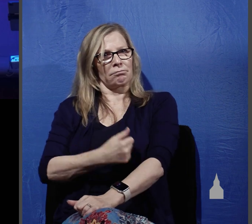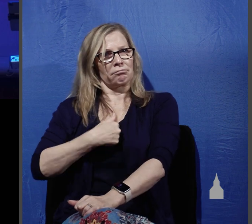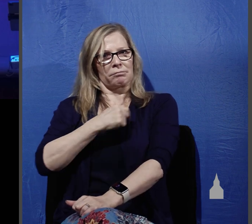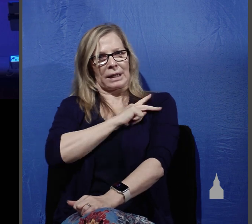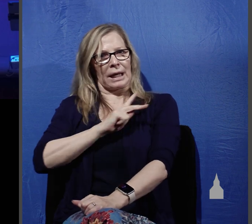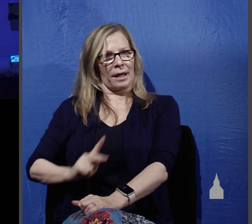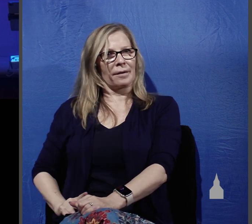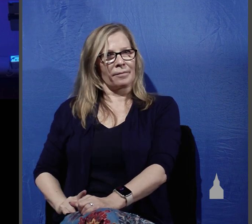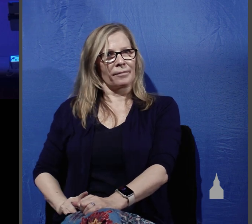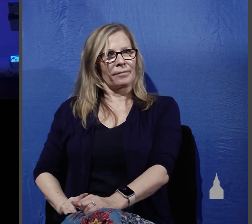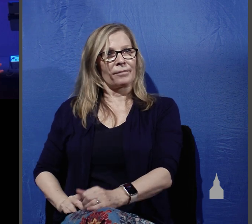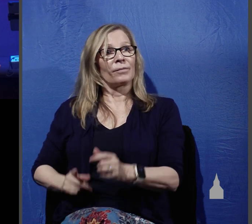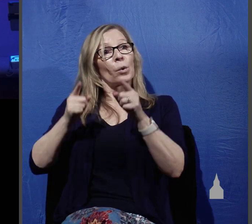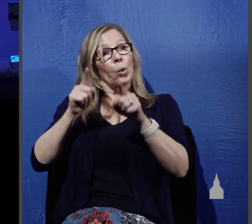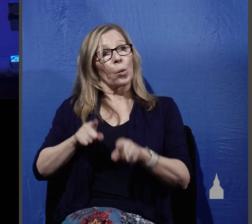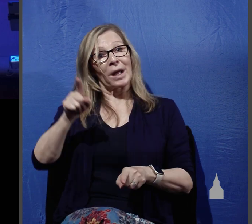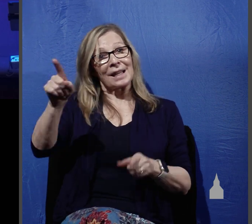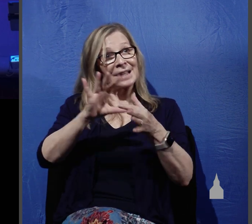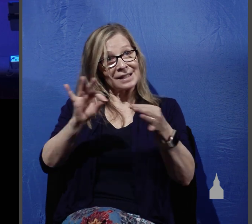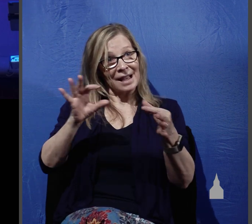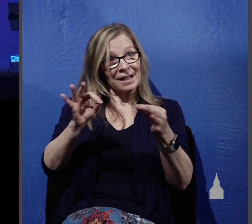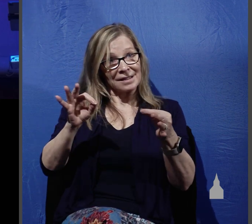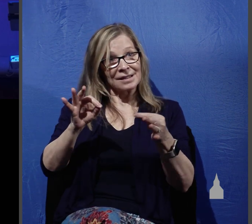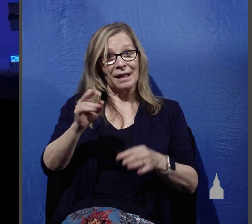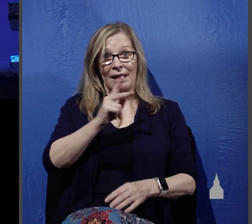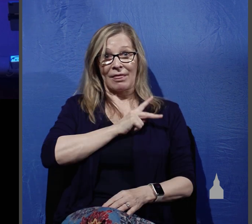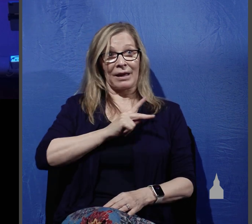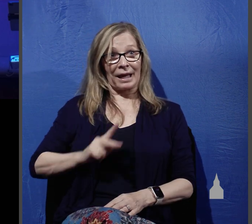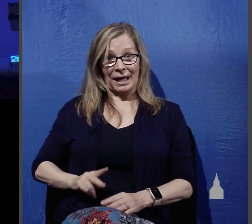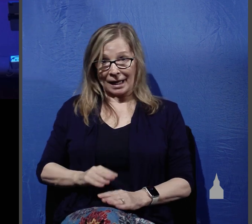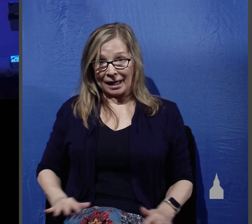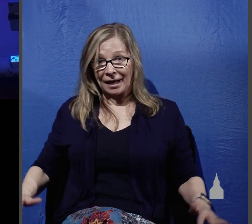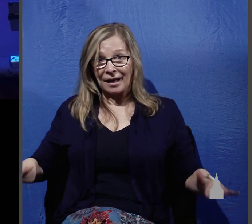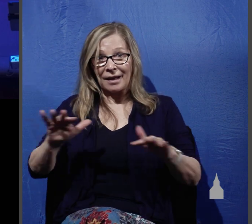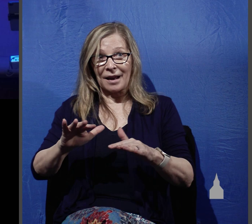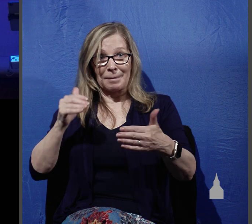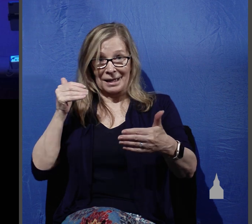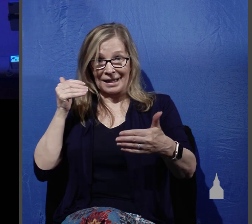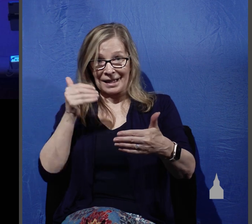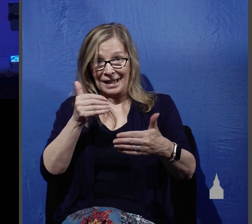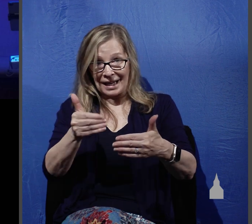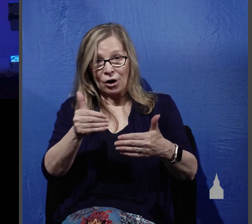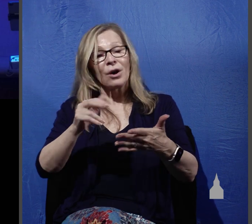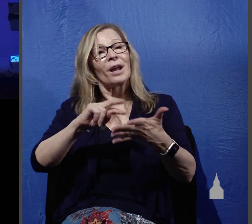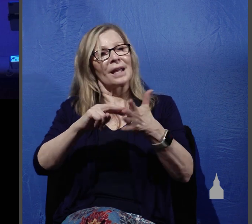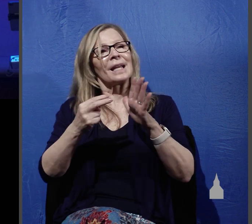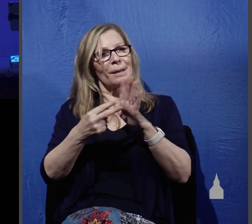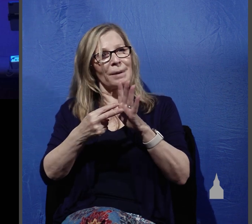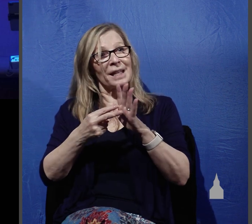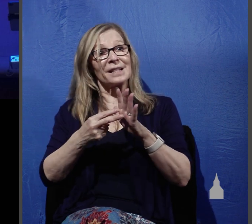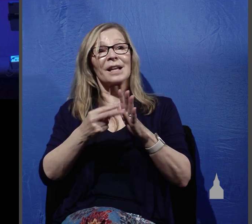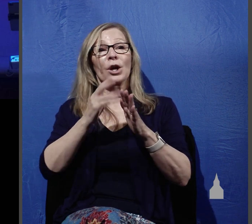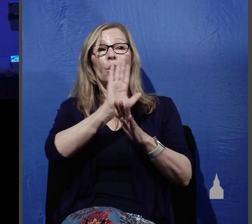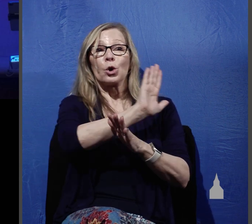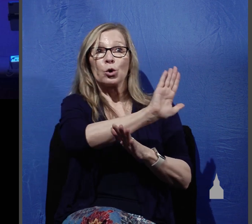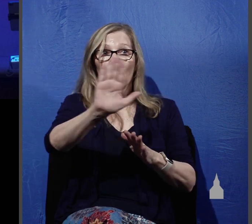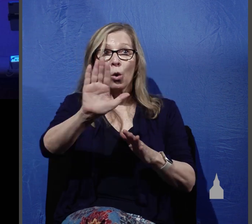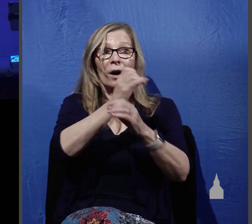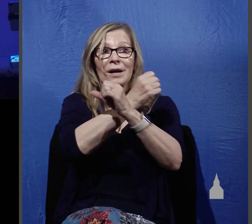the kingdom of God has come near to you, he means that salvation is near because he, the king and